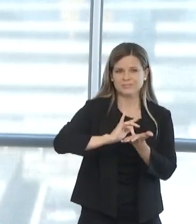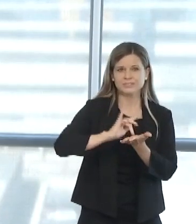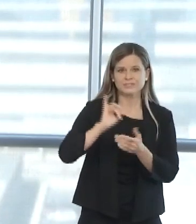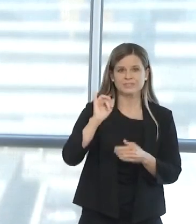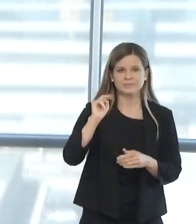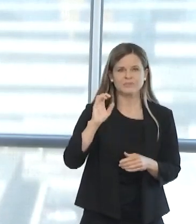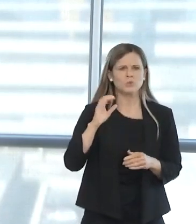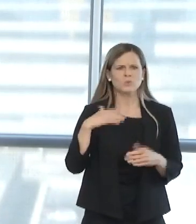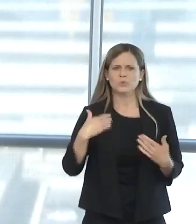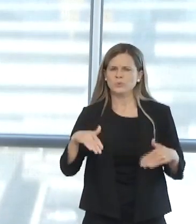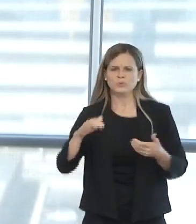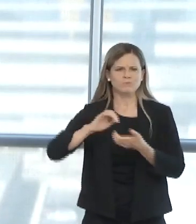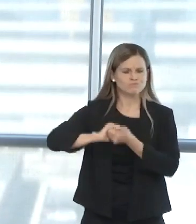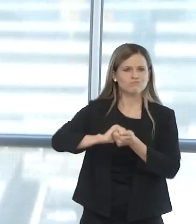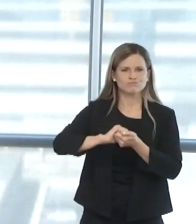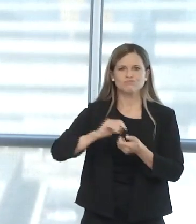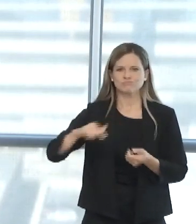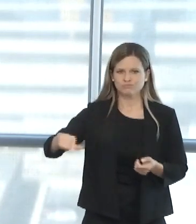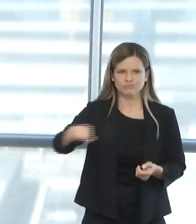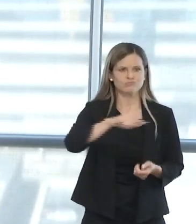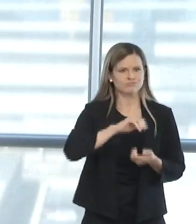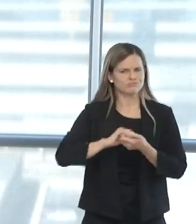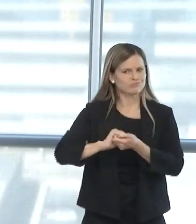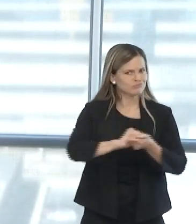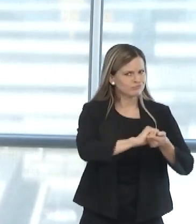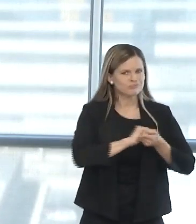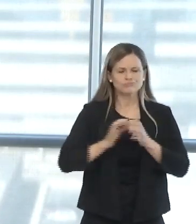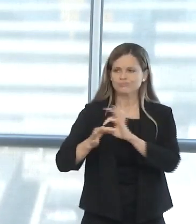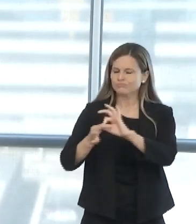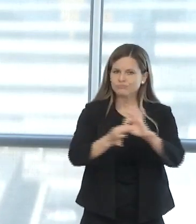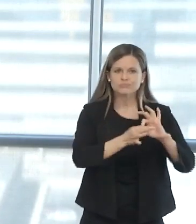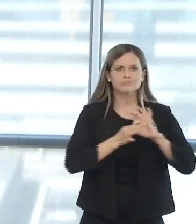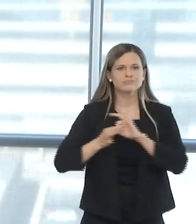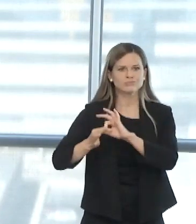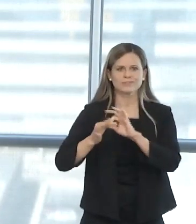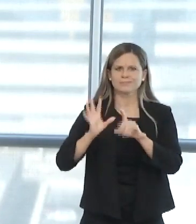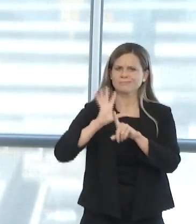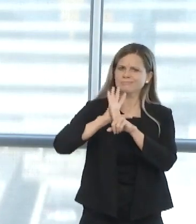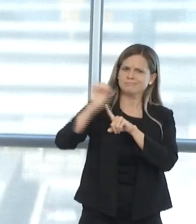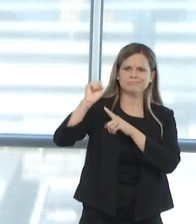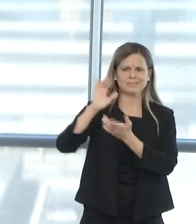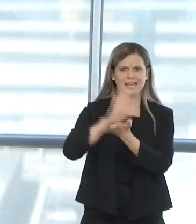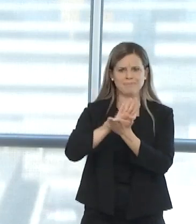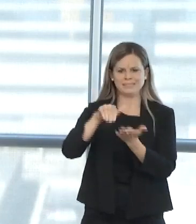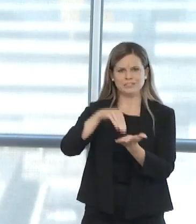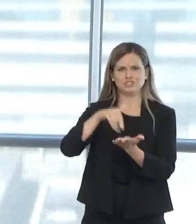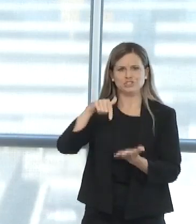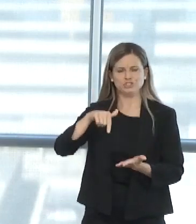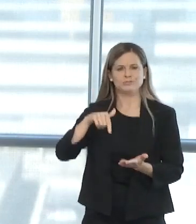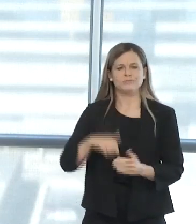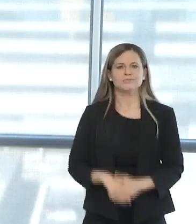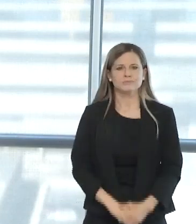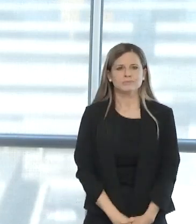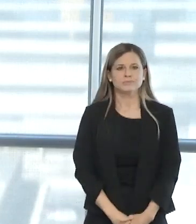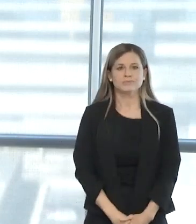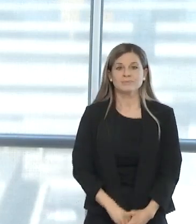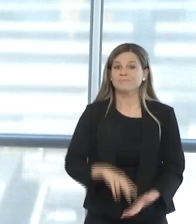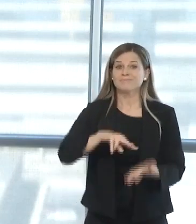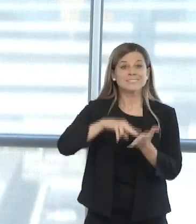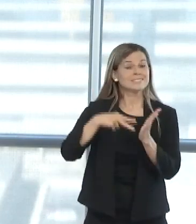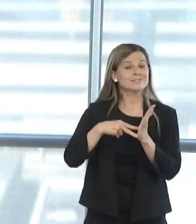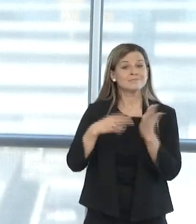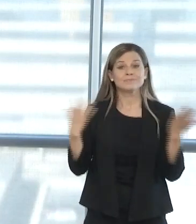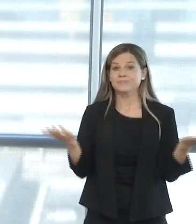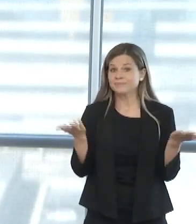crisis as an academic center of excellence. What that means for our patients is the ability to